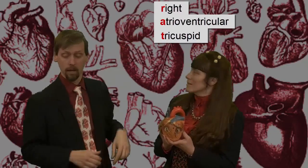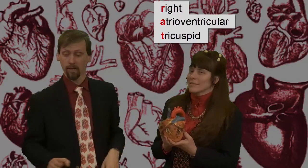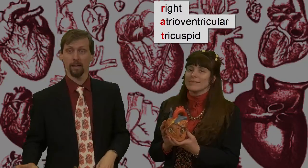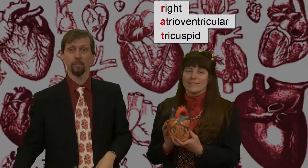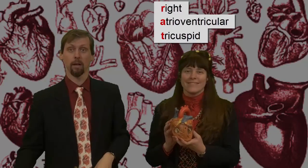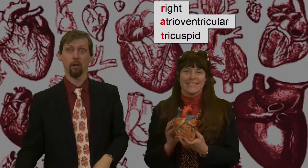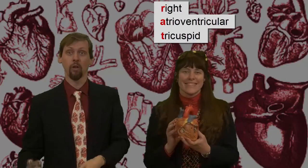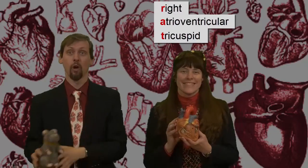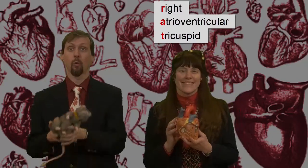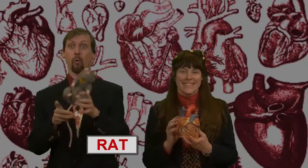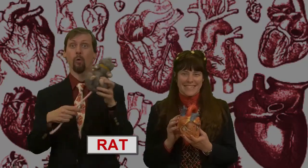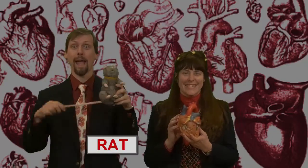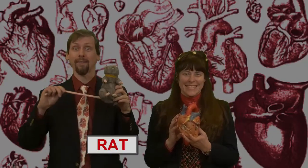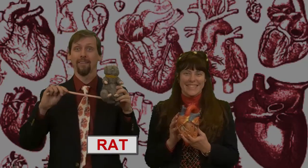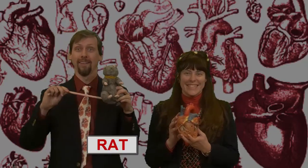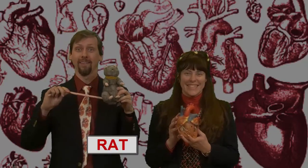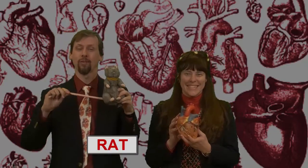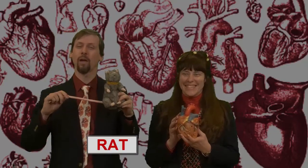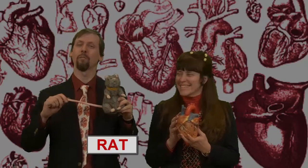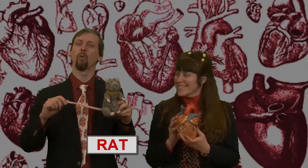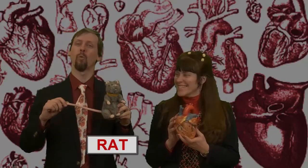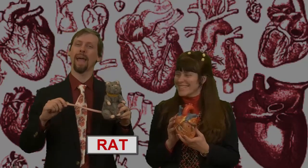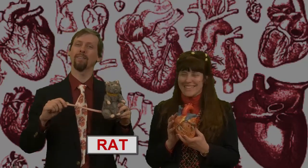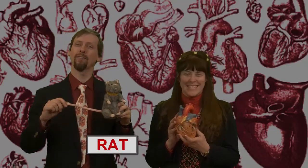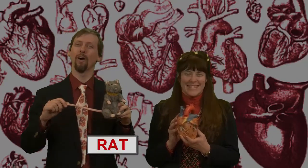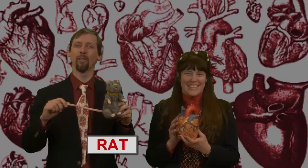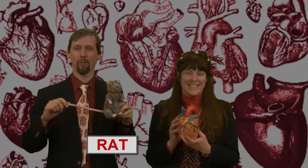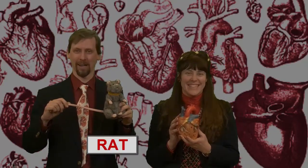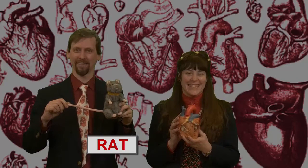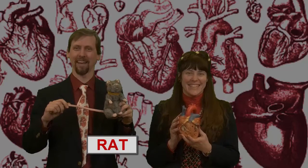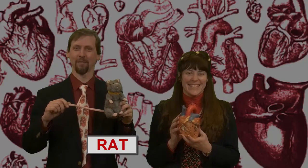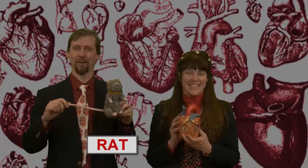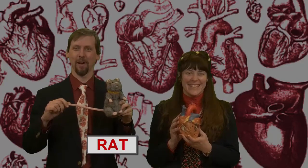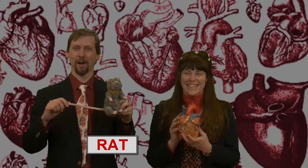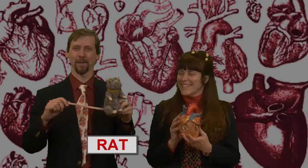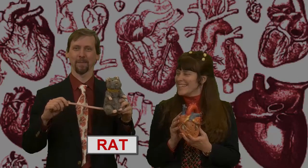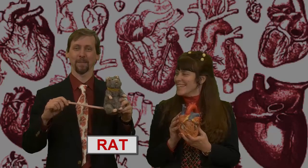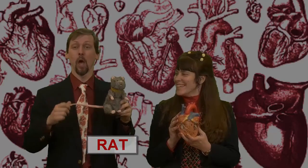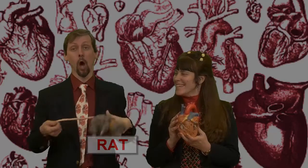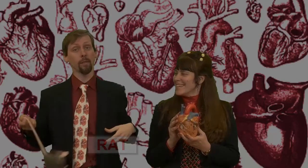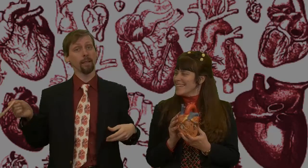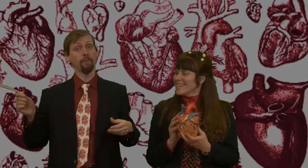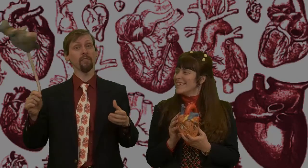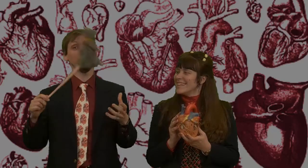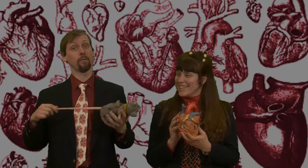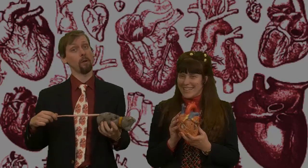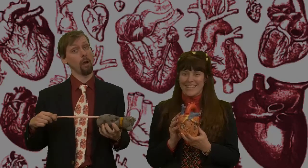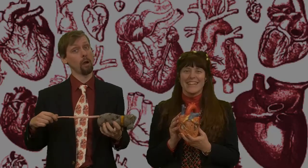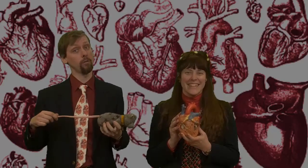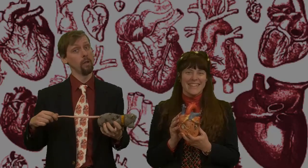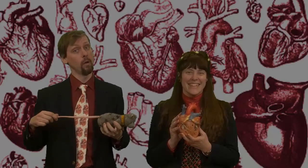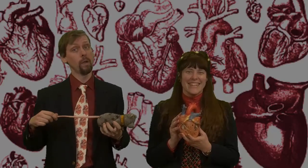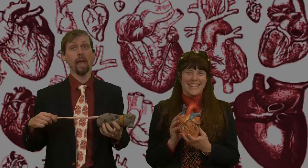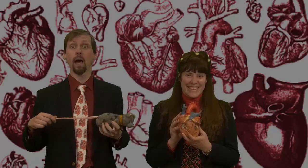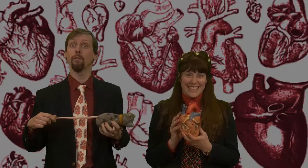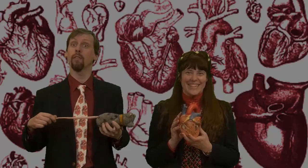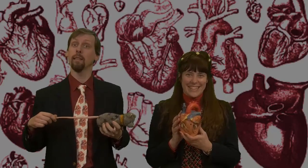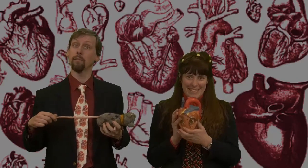that spells rat. So you have a rat on the right side of your heart. On the left side of your heart, we have the left